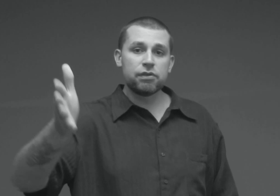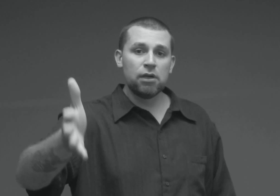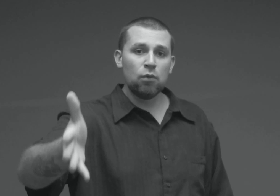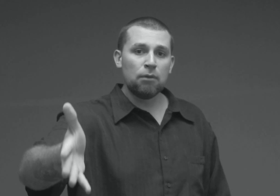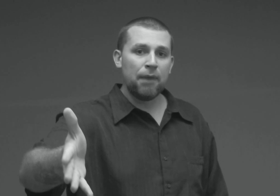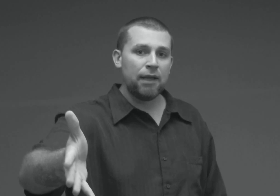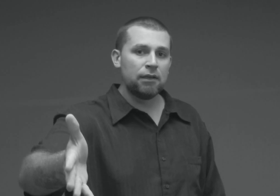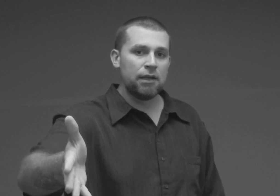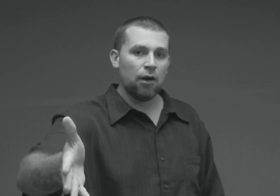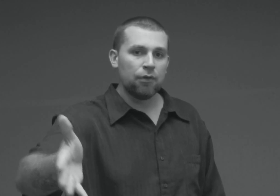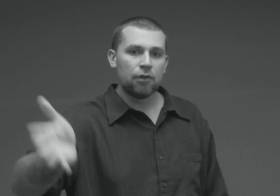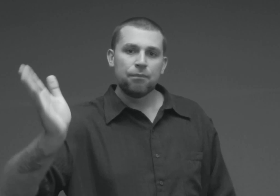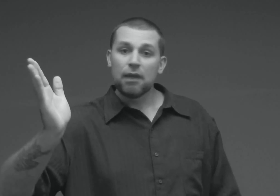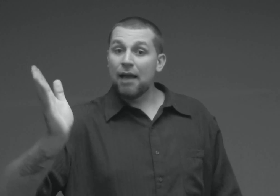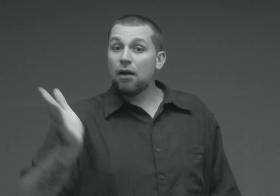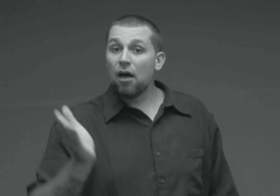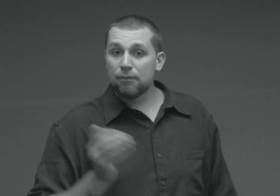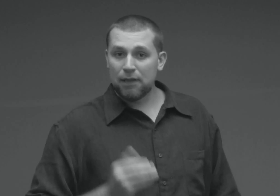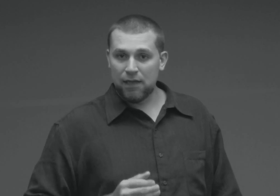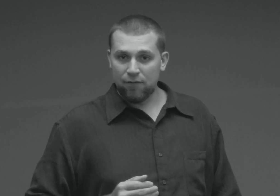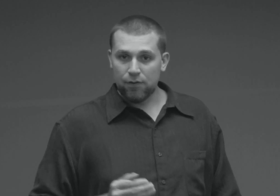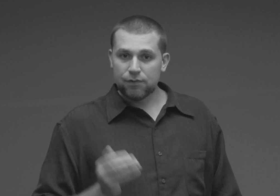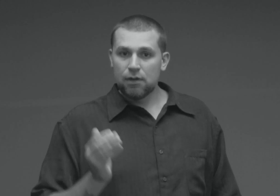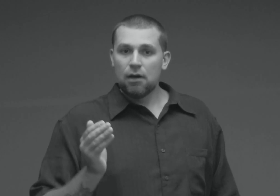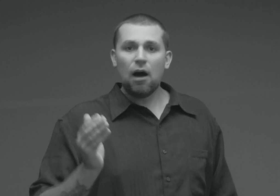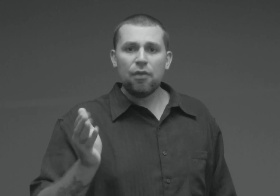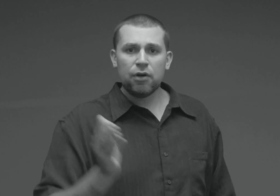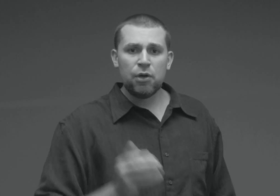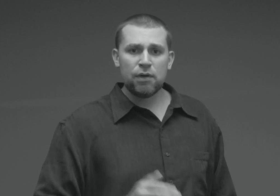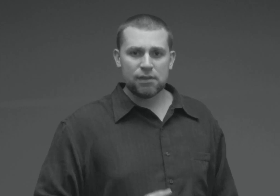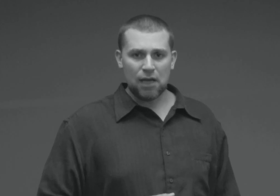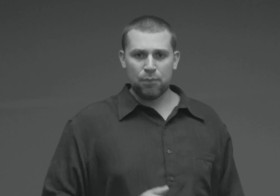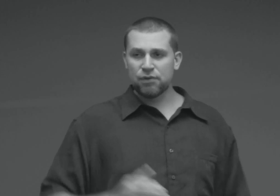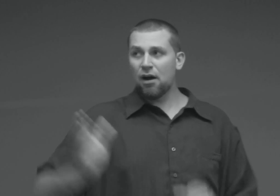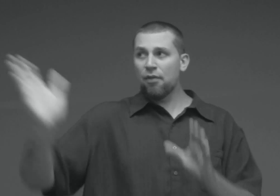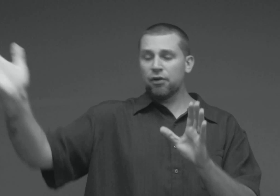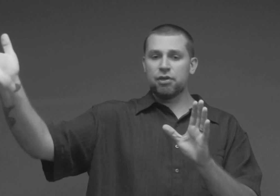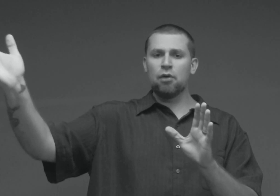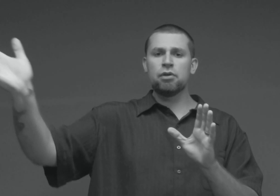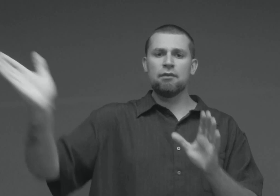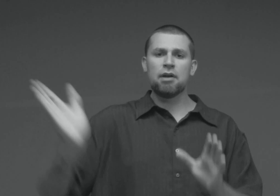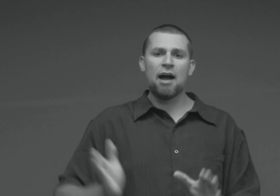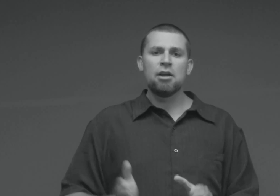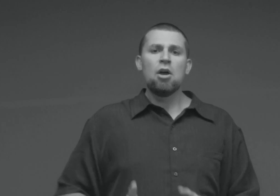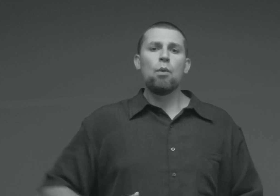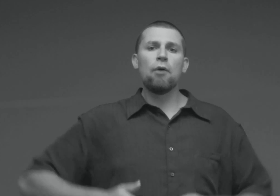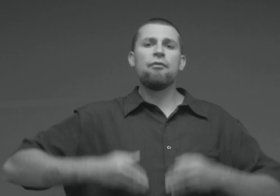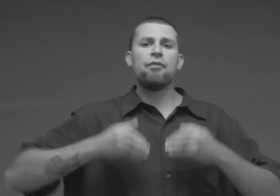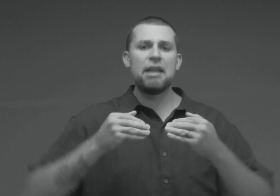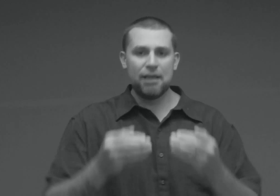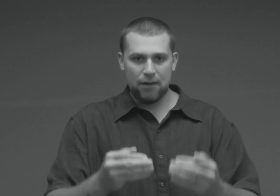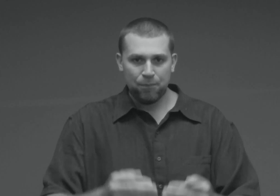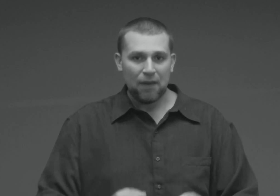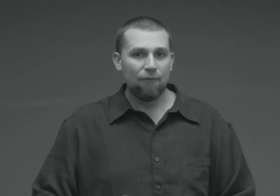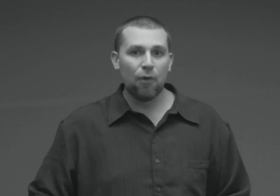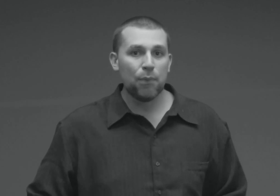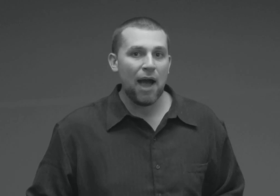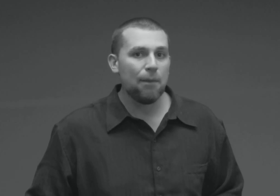still remain in the earth, and other believers, other new disciples, other children of God, will feed from that